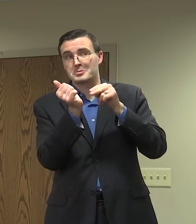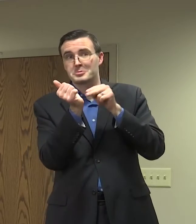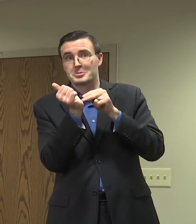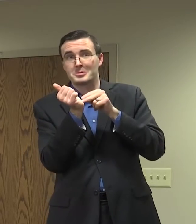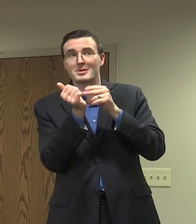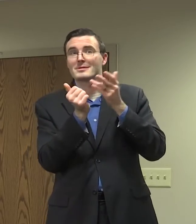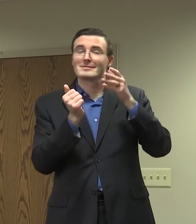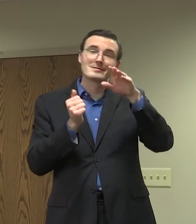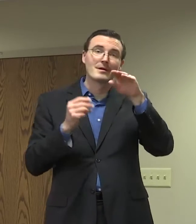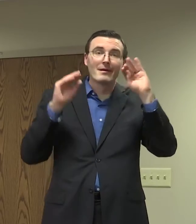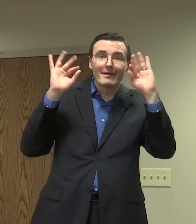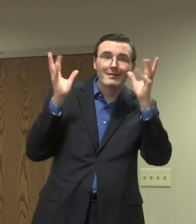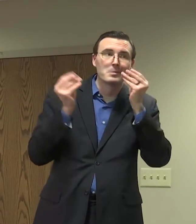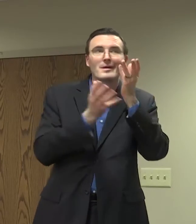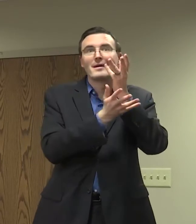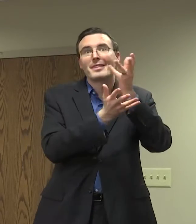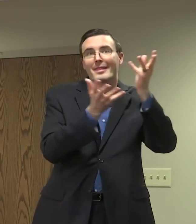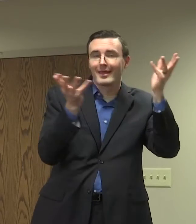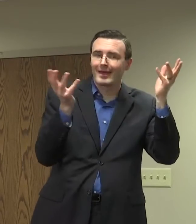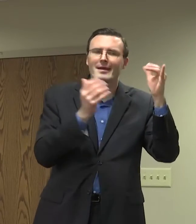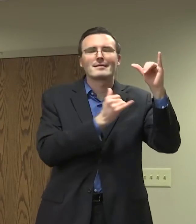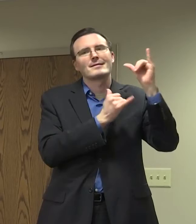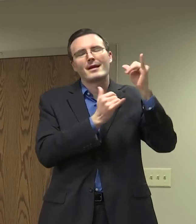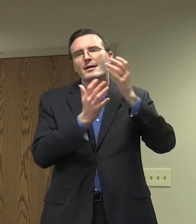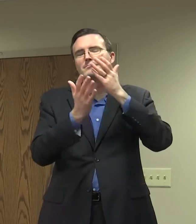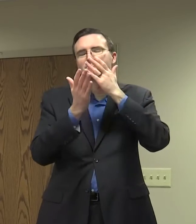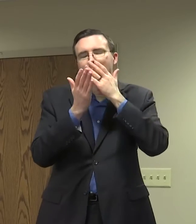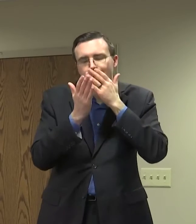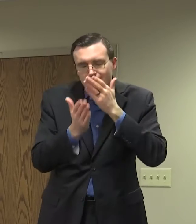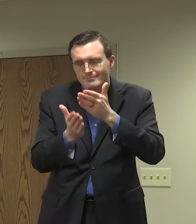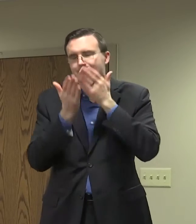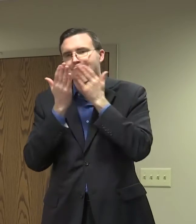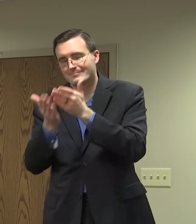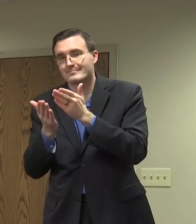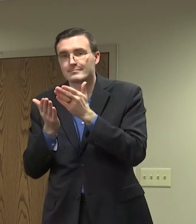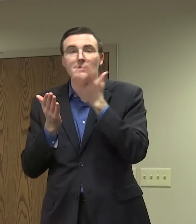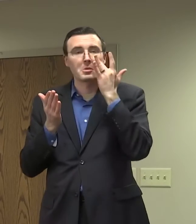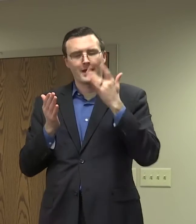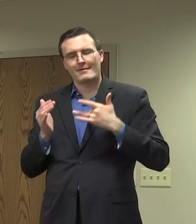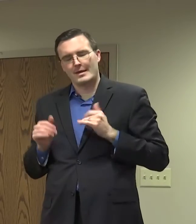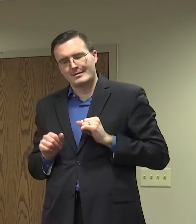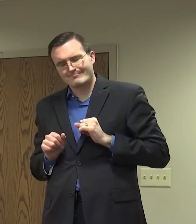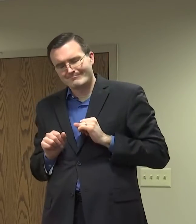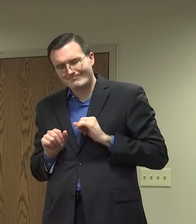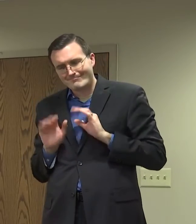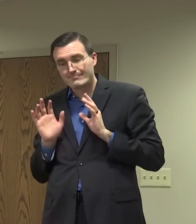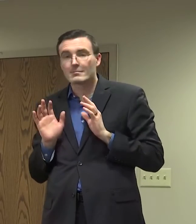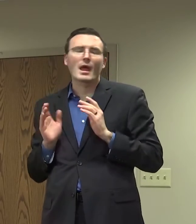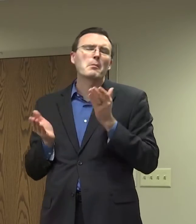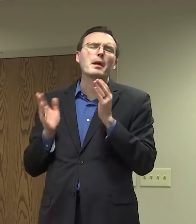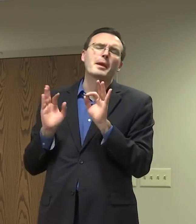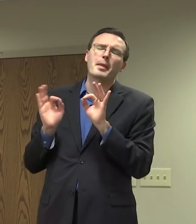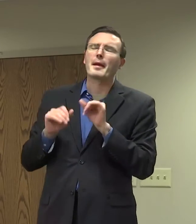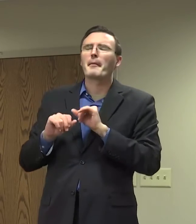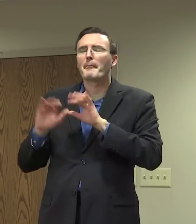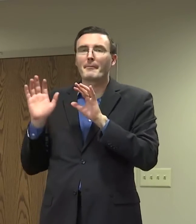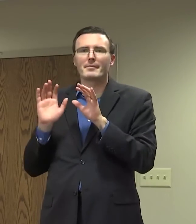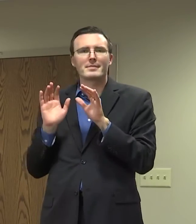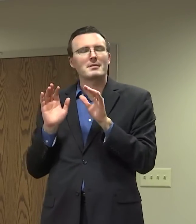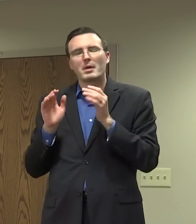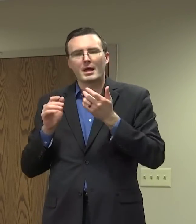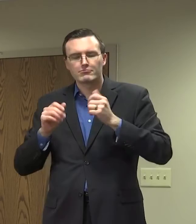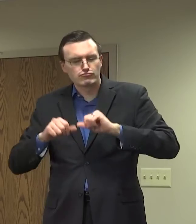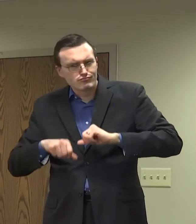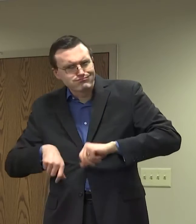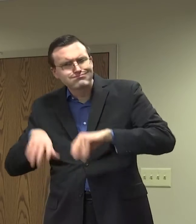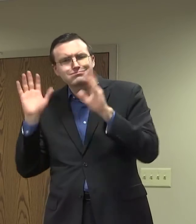gratitude for the sacrifices that you're making. And please know that those small or large sacrifices that you're making are helping our entire community